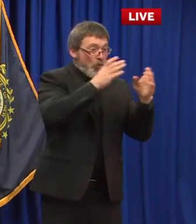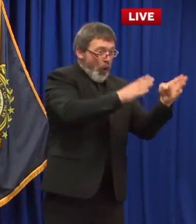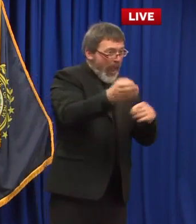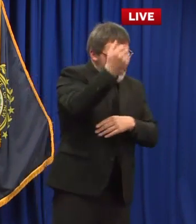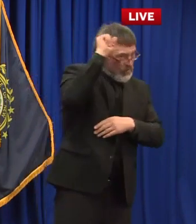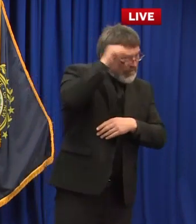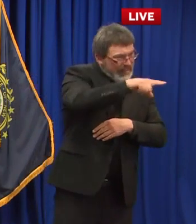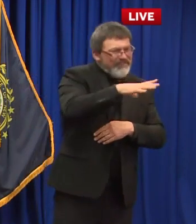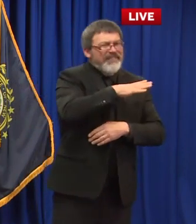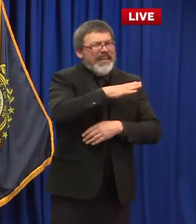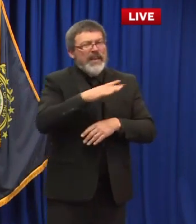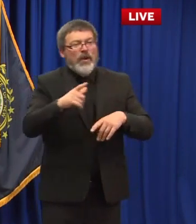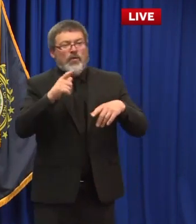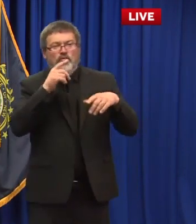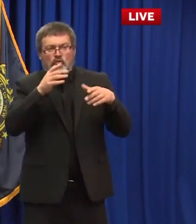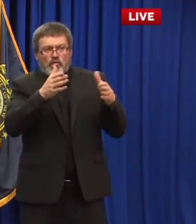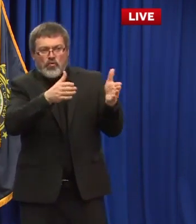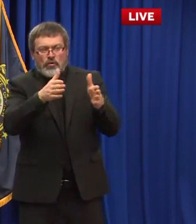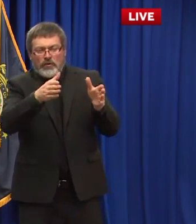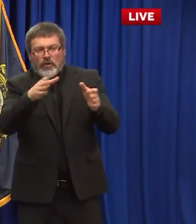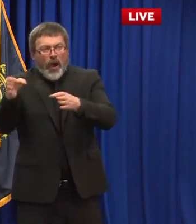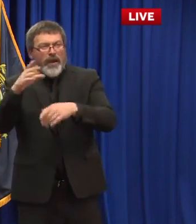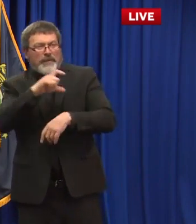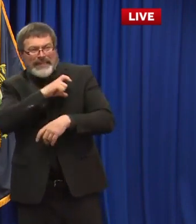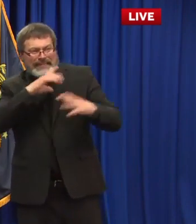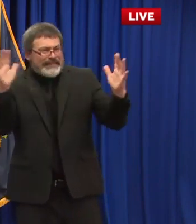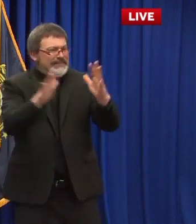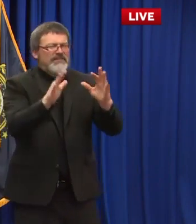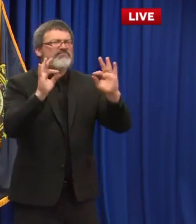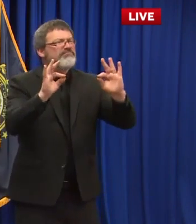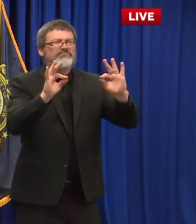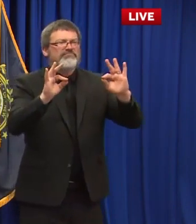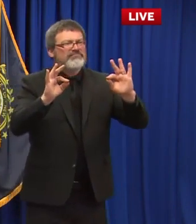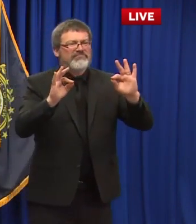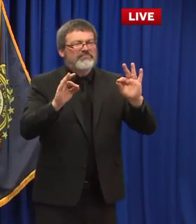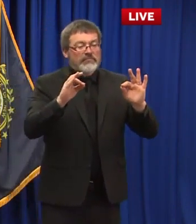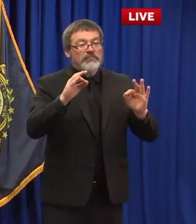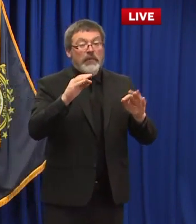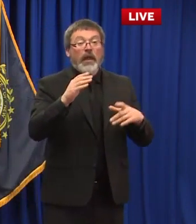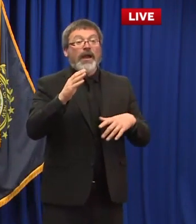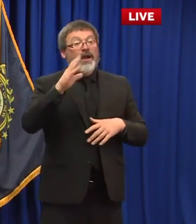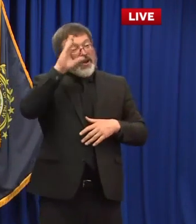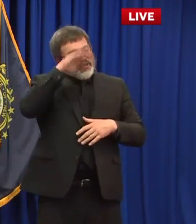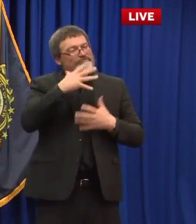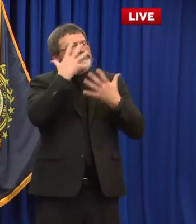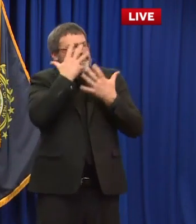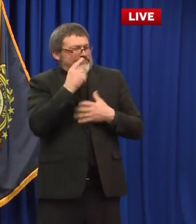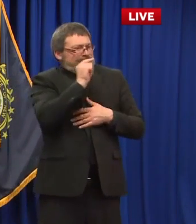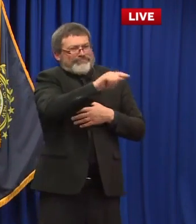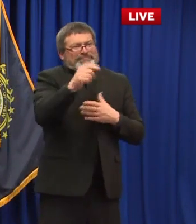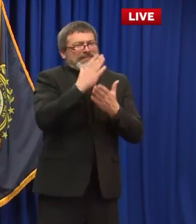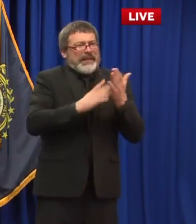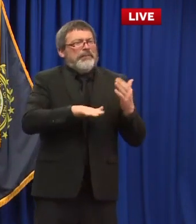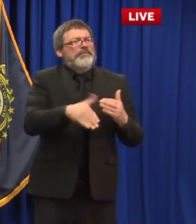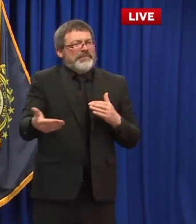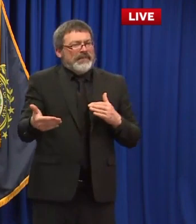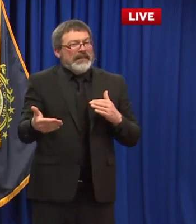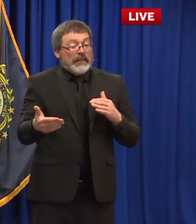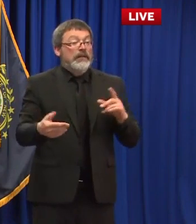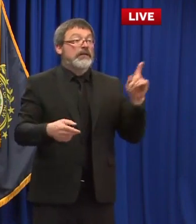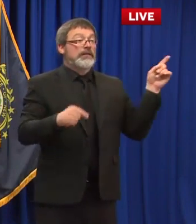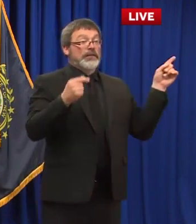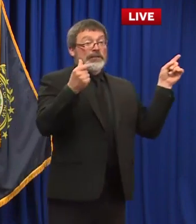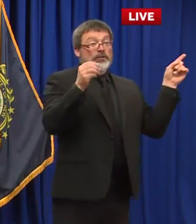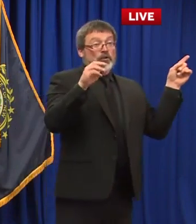how terrible it is you have again individuals losing their lives obviously the george floyd the murder of george floyd was a very